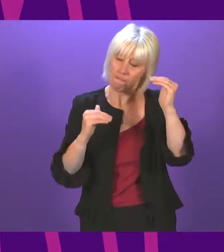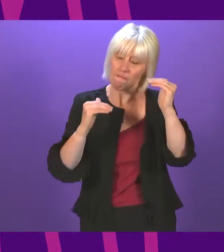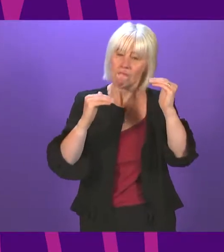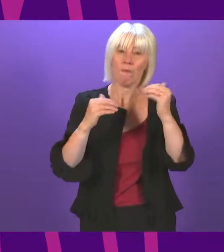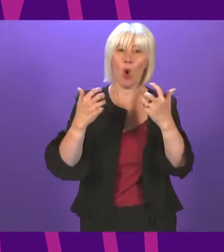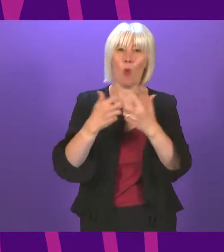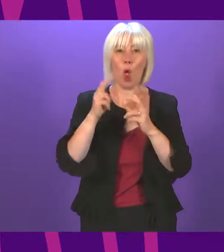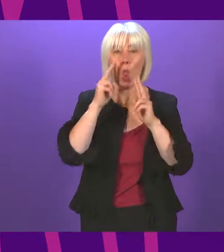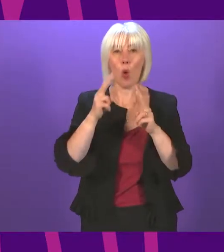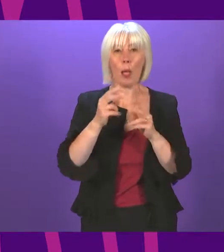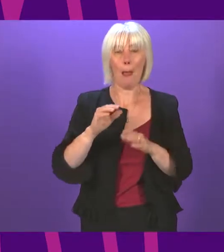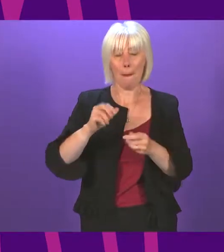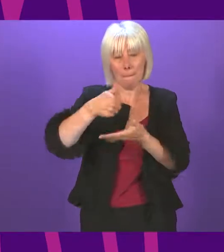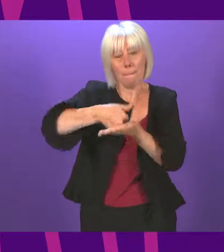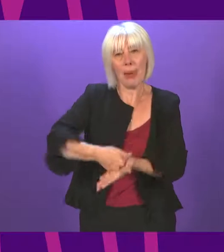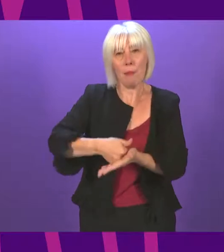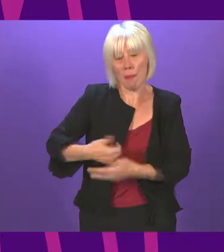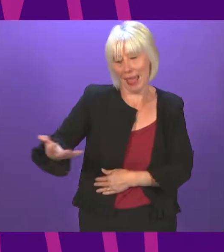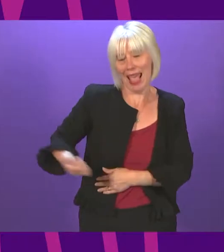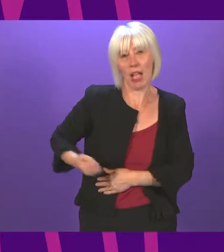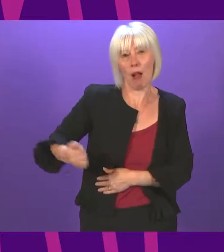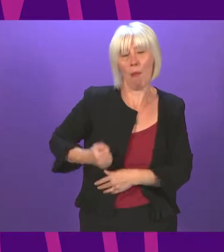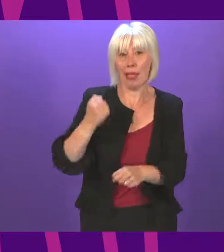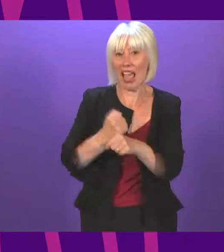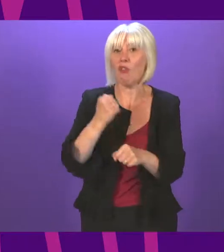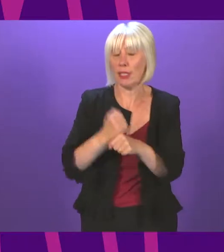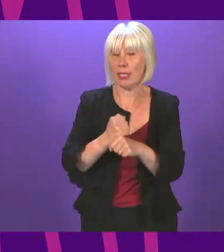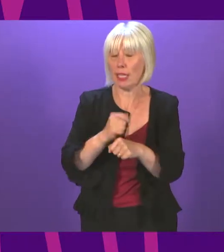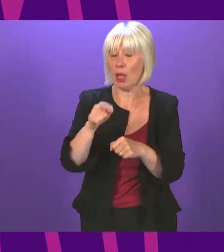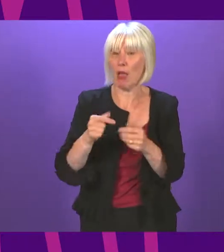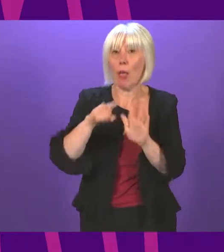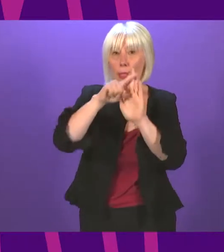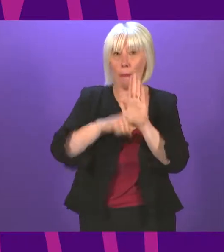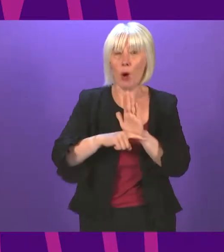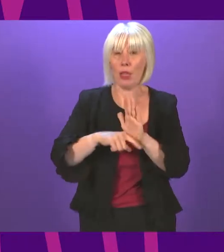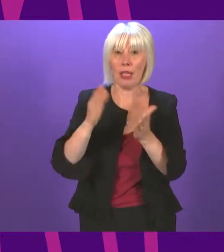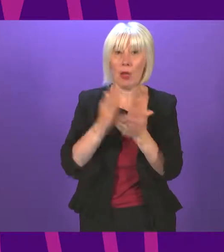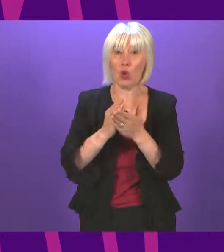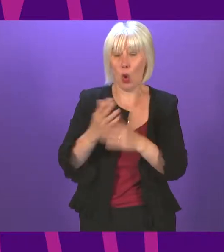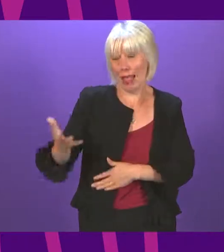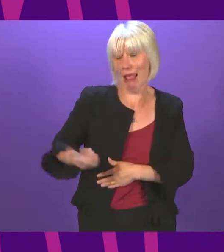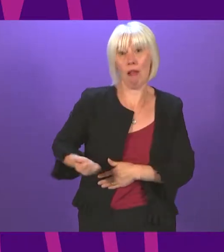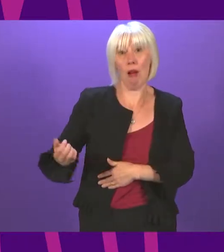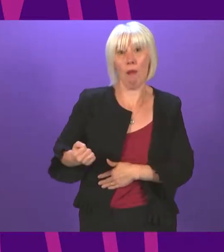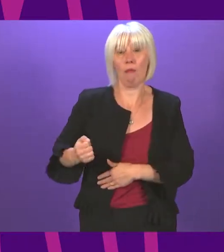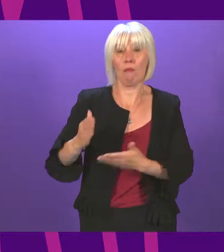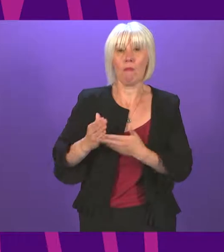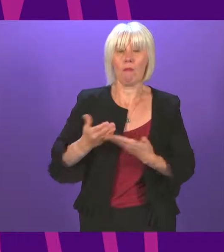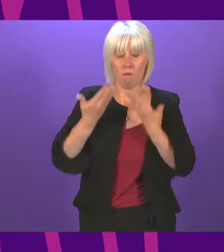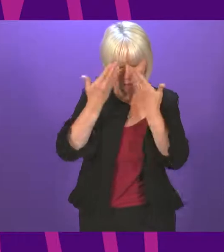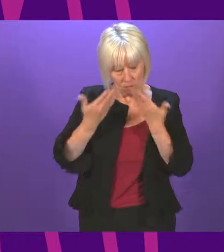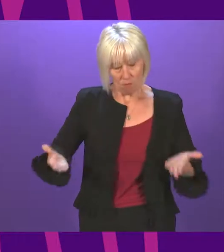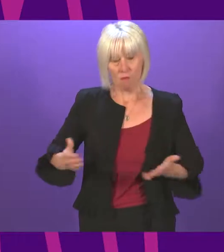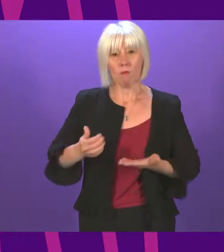deliver a minimum income guarantee. This radical policy will help everyone to receive an income sufficient to live a dignified,